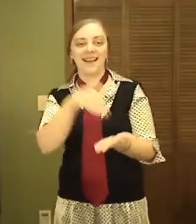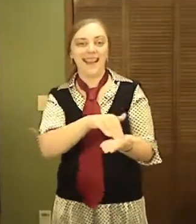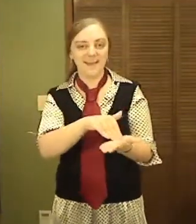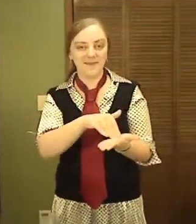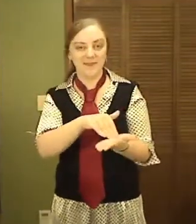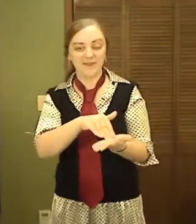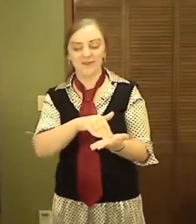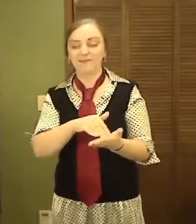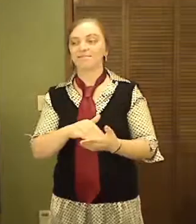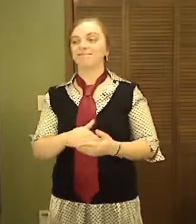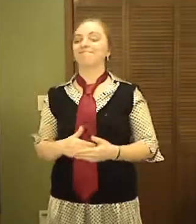Enjoy.